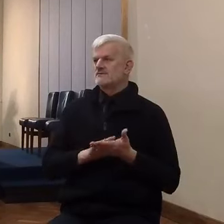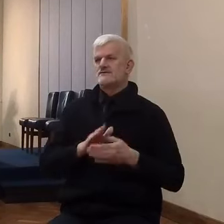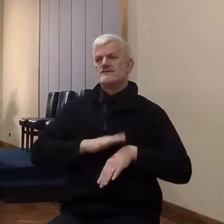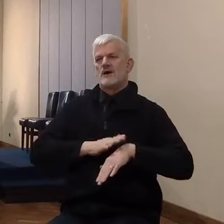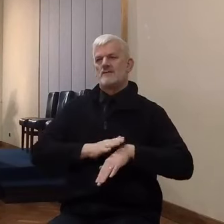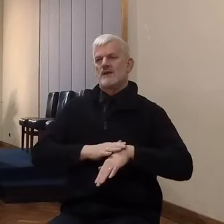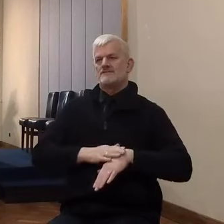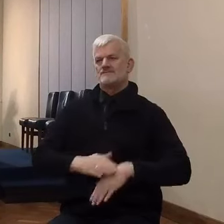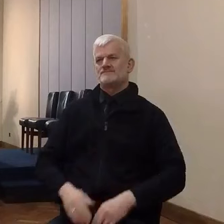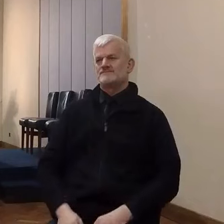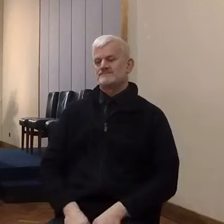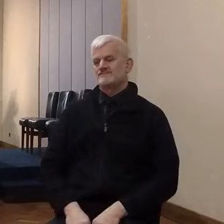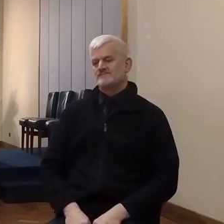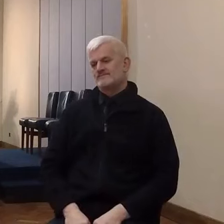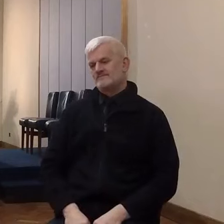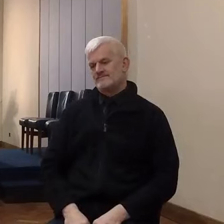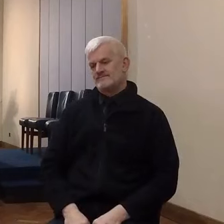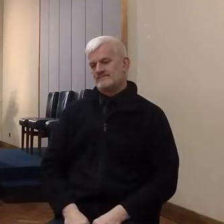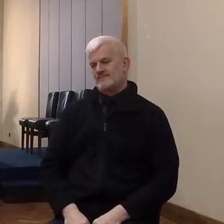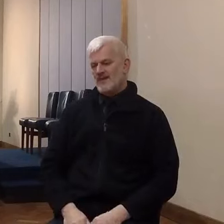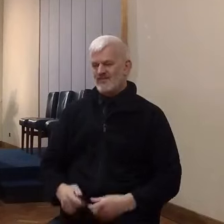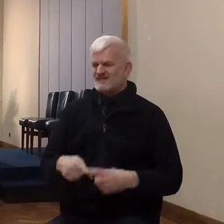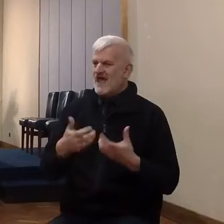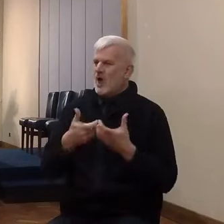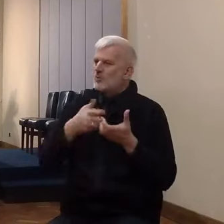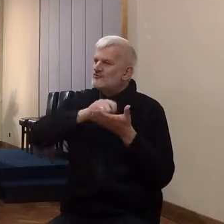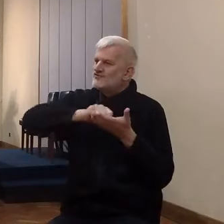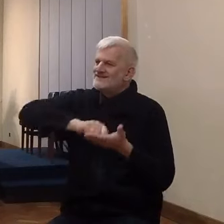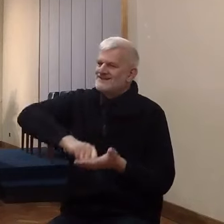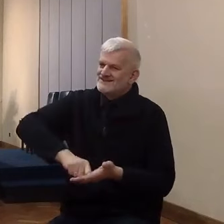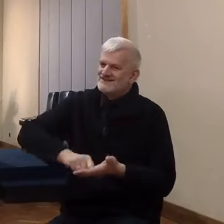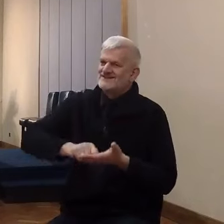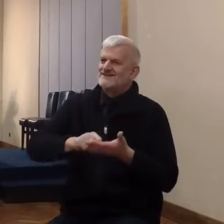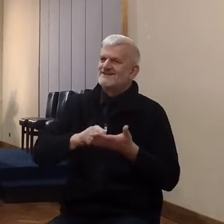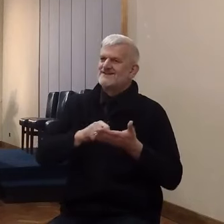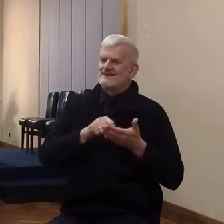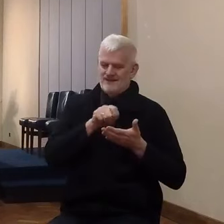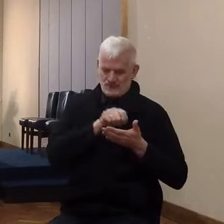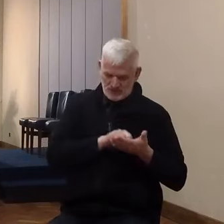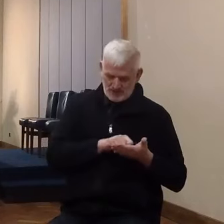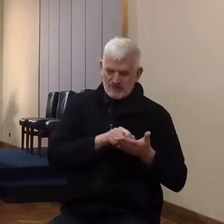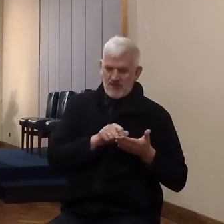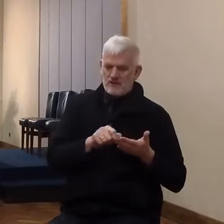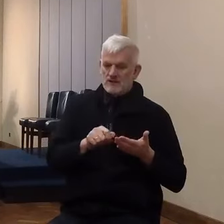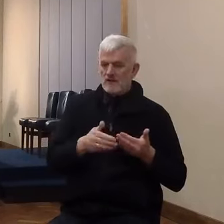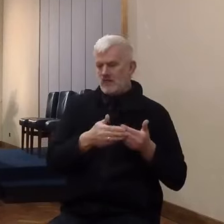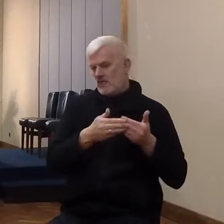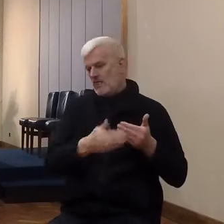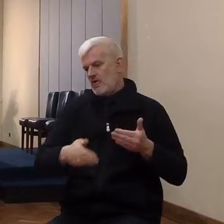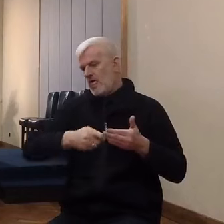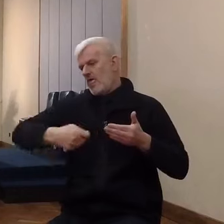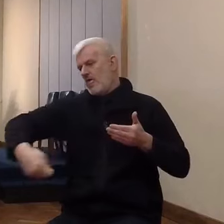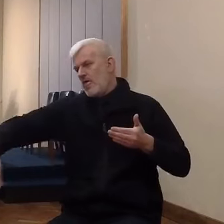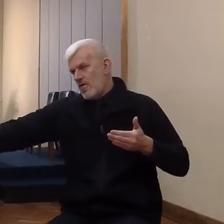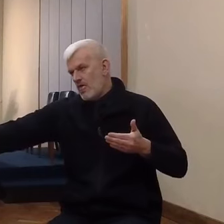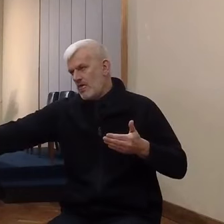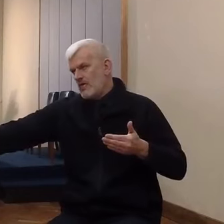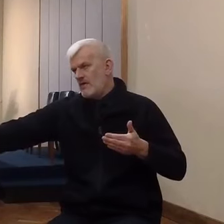works. But to come to chapter 2 and verse 1, then there is the sending of the two